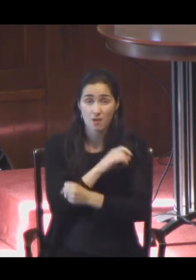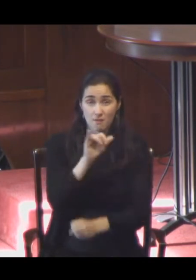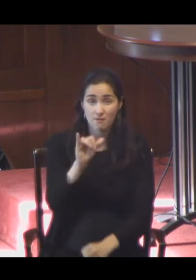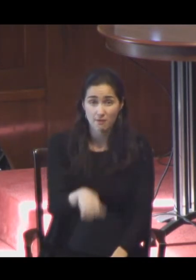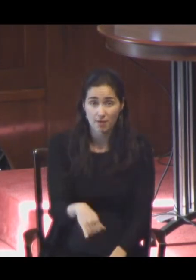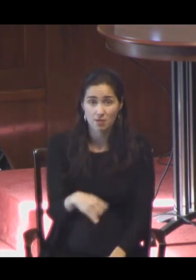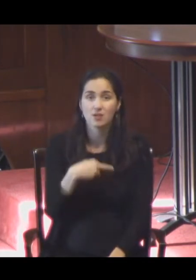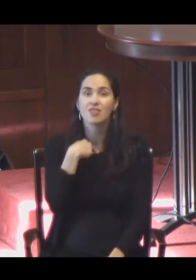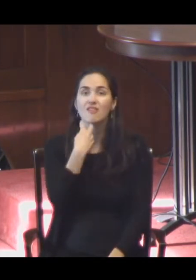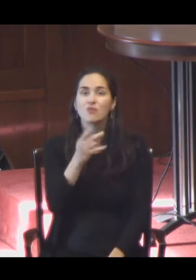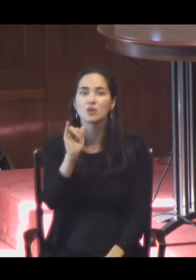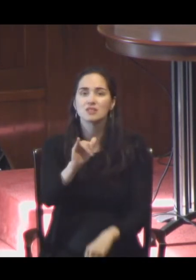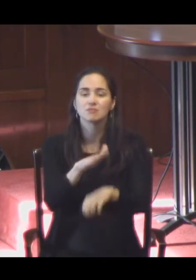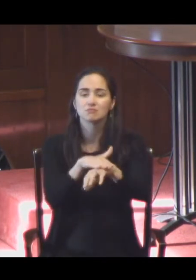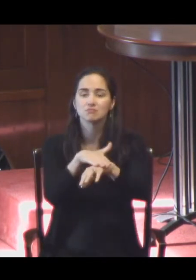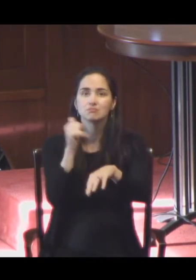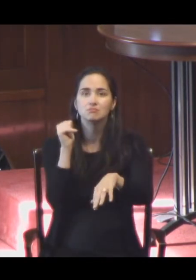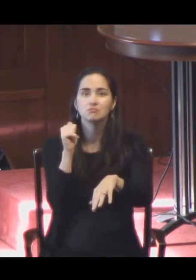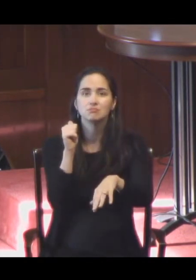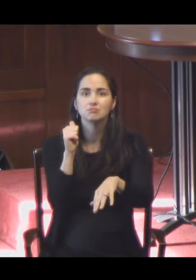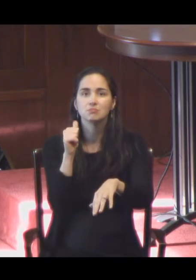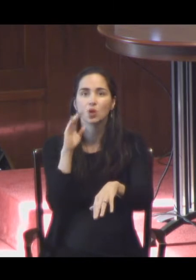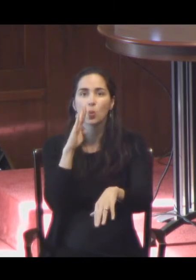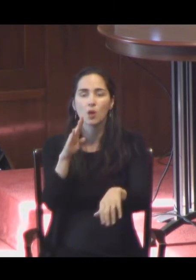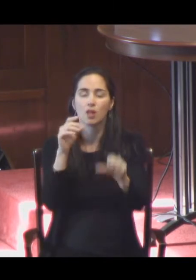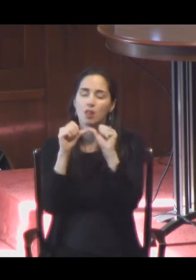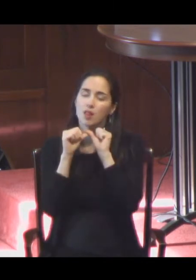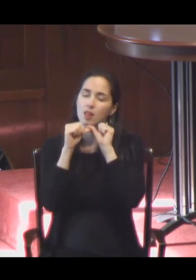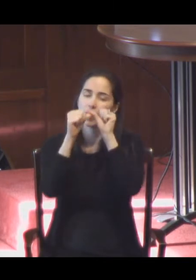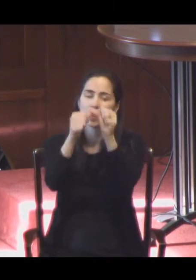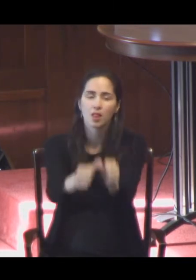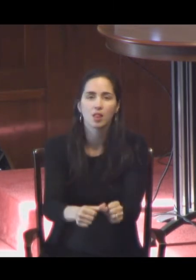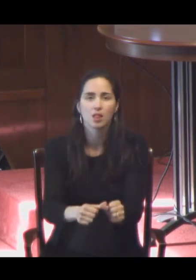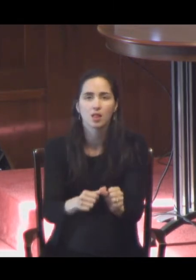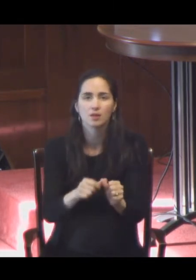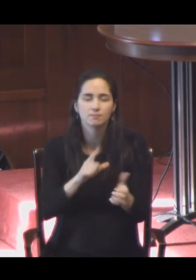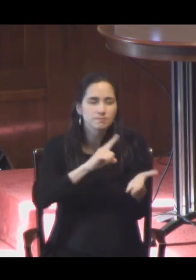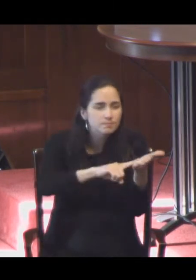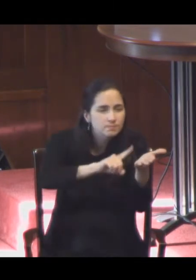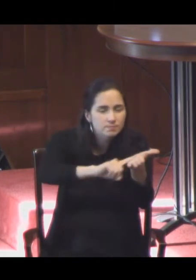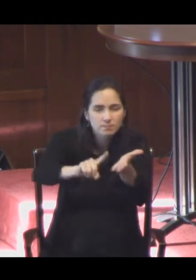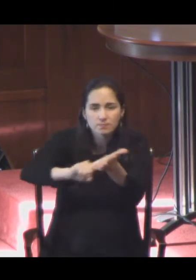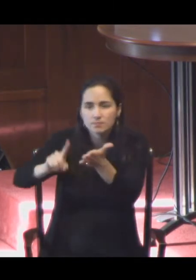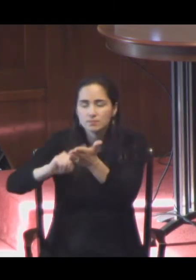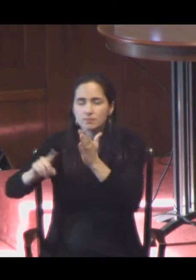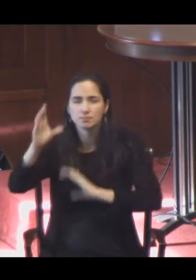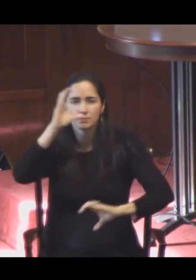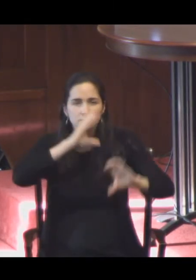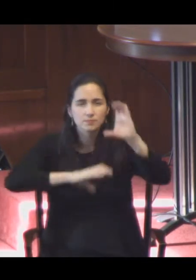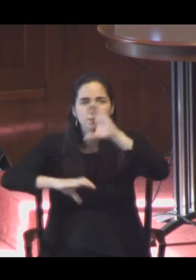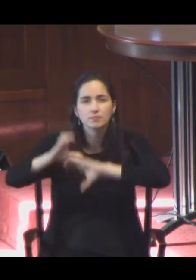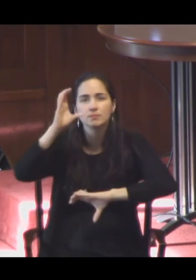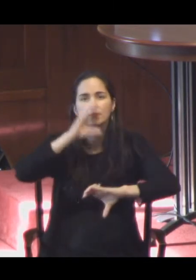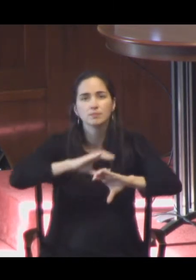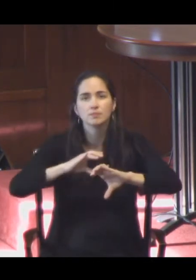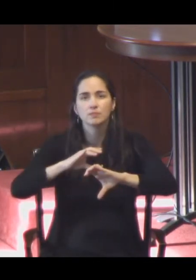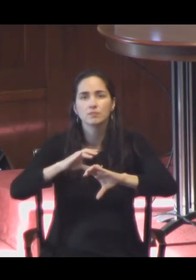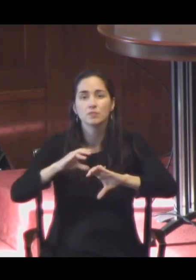we shall not cease from exploration, and the end of all our exploring will be to arrive where we started,